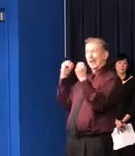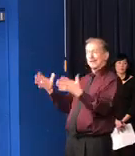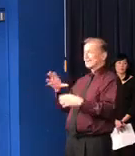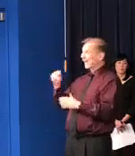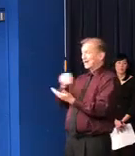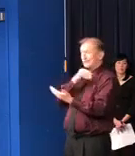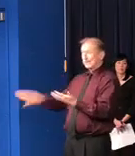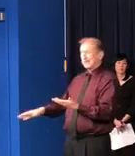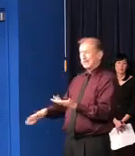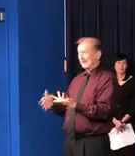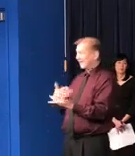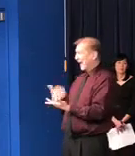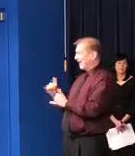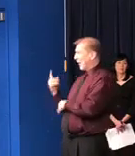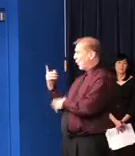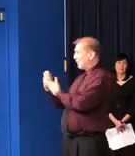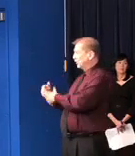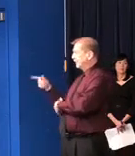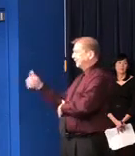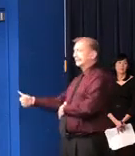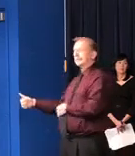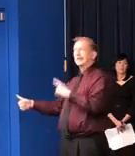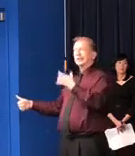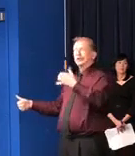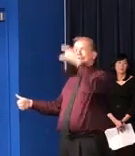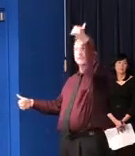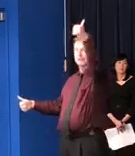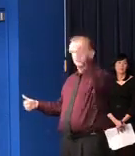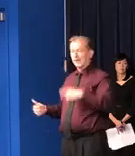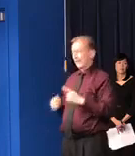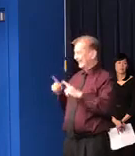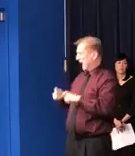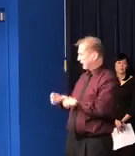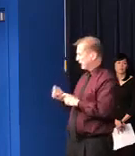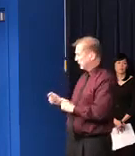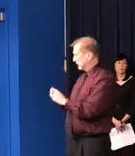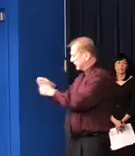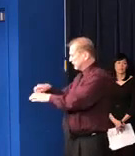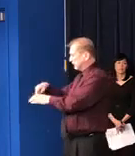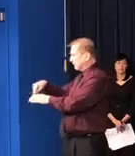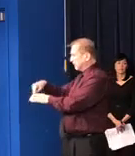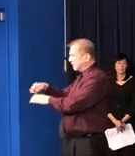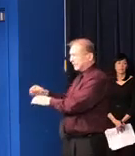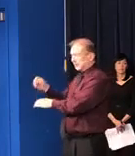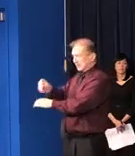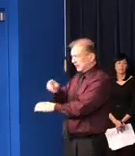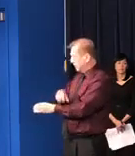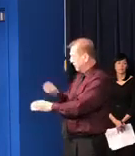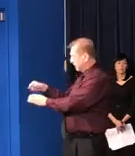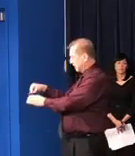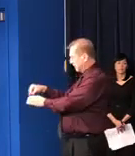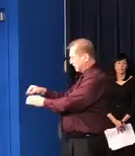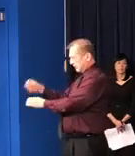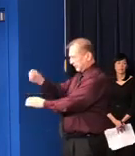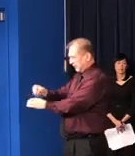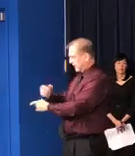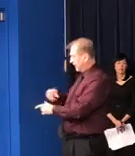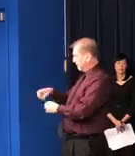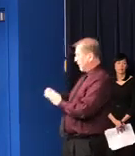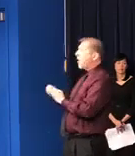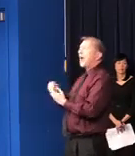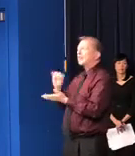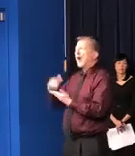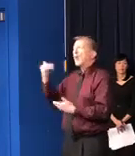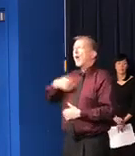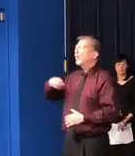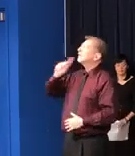And there are only so many of those in the world. And what do you know, there's a shortage of virtually every one of those items. It's why we asked the president to invoke the